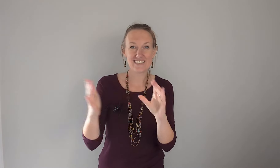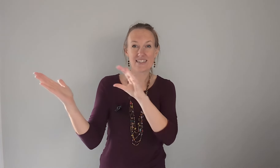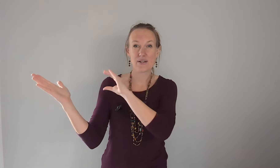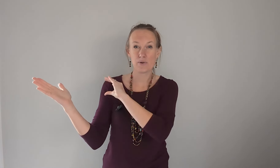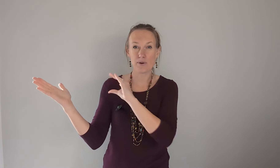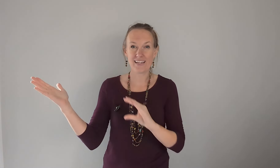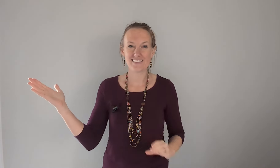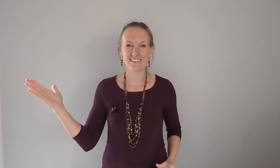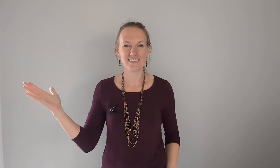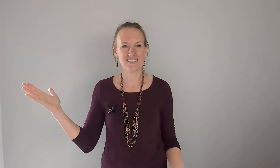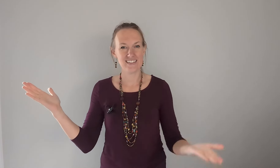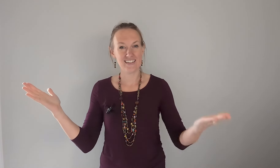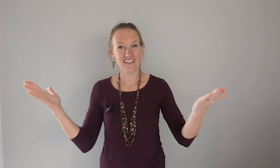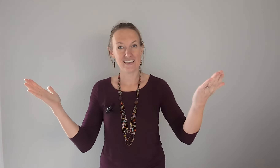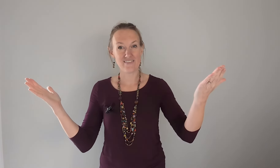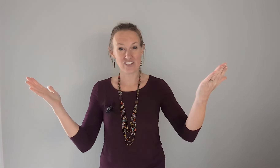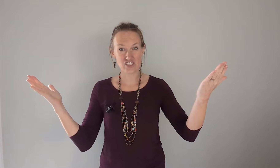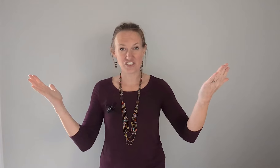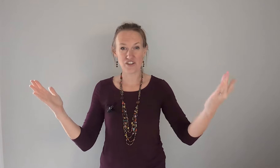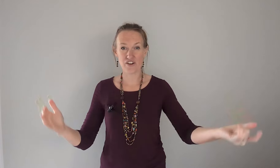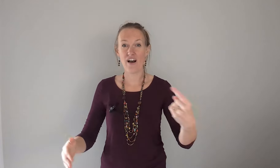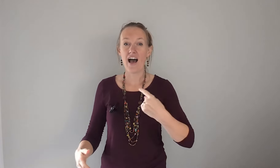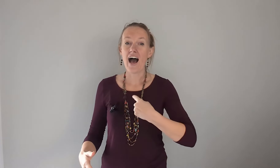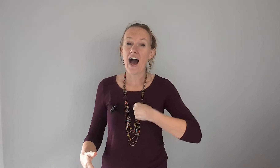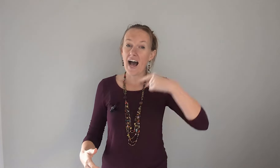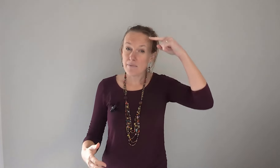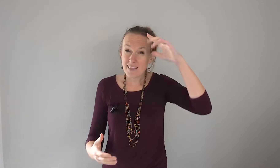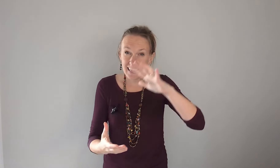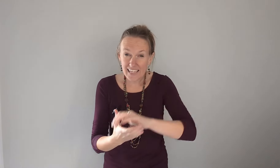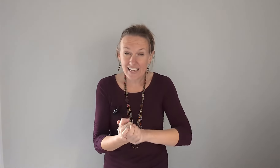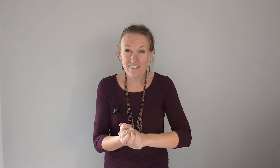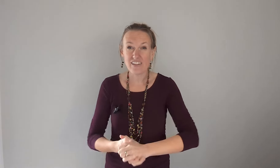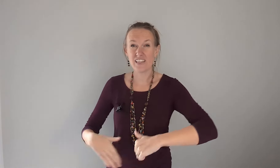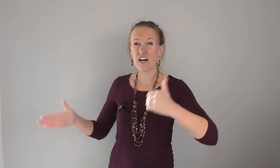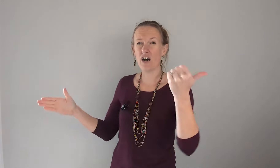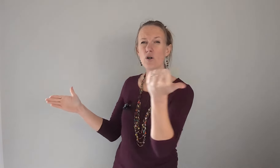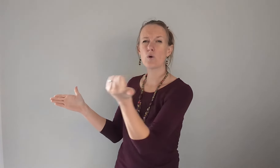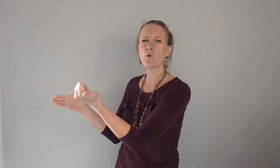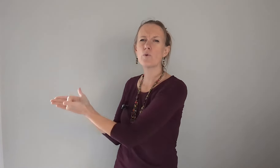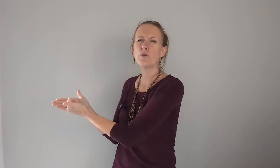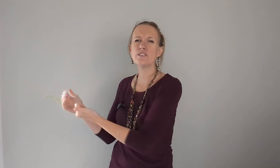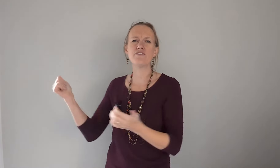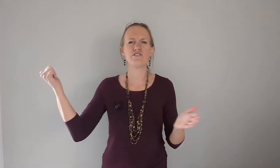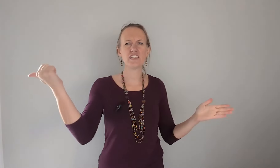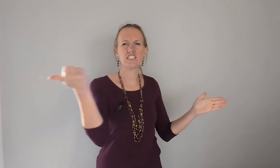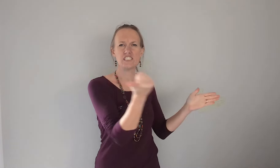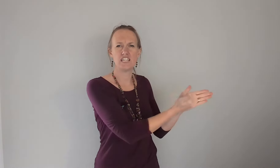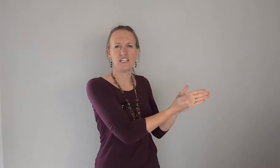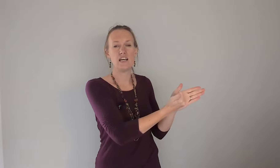christ and verse two i believe in the crucifixion